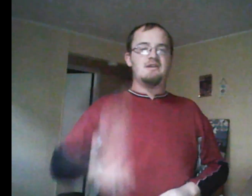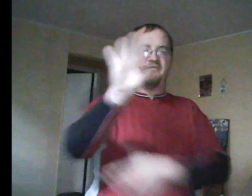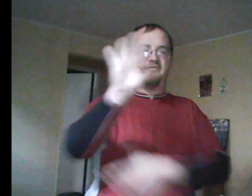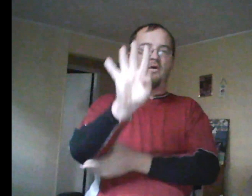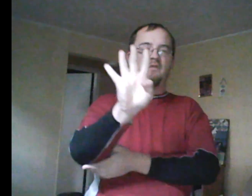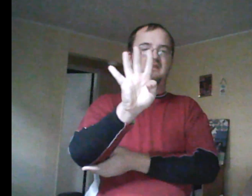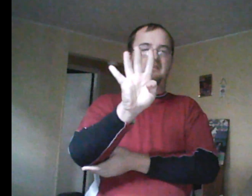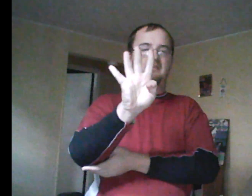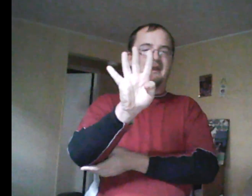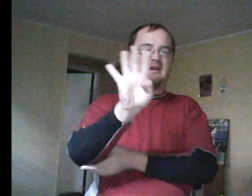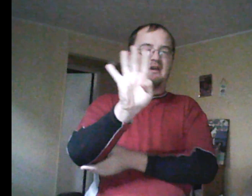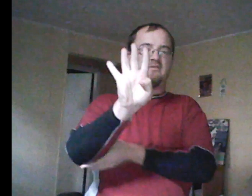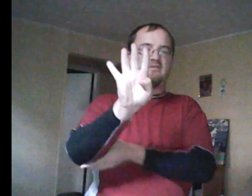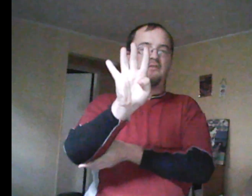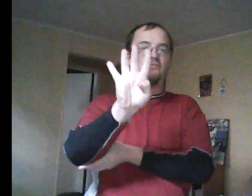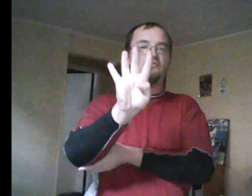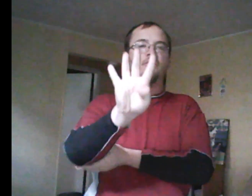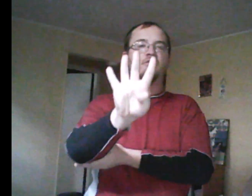to get back at Raj for saying her crusades are stupid.